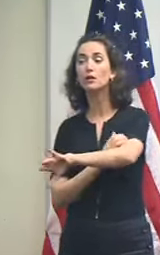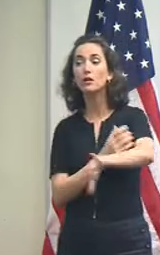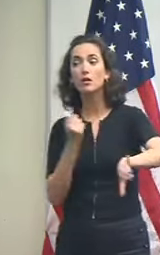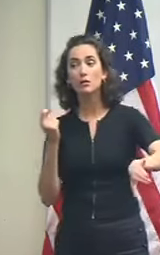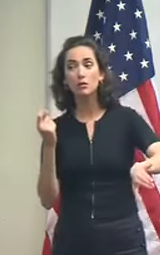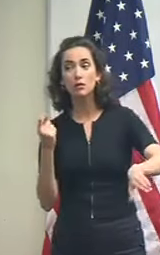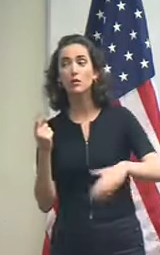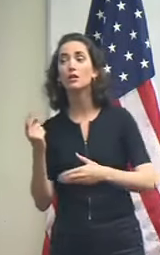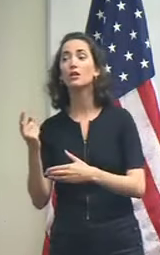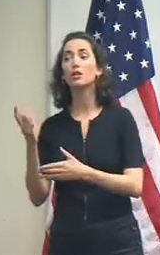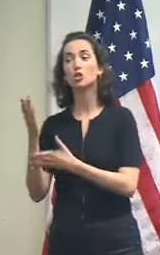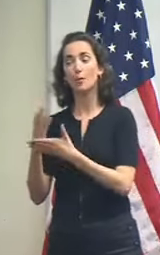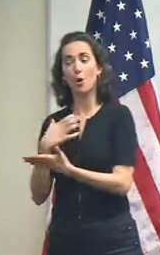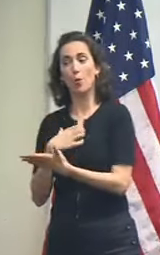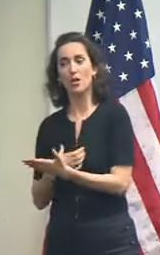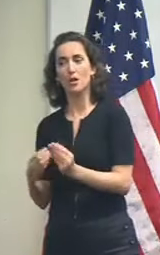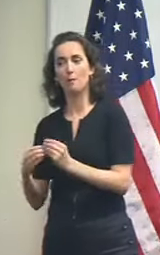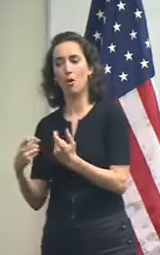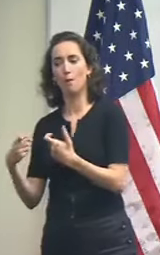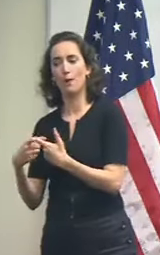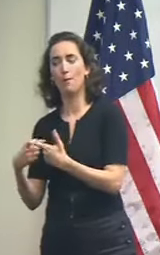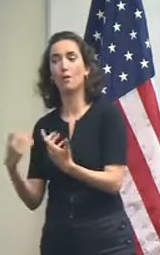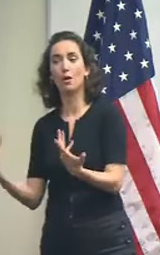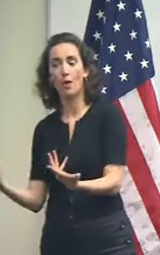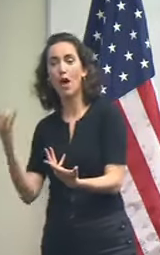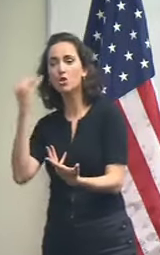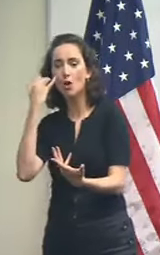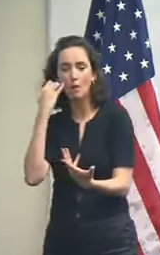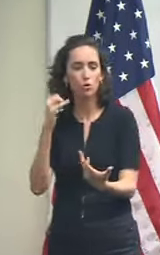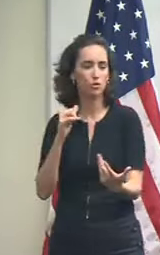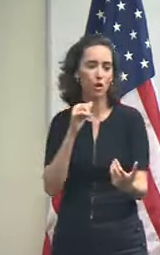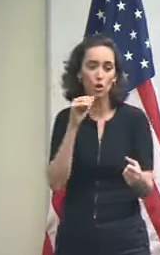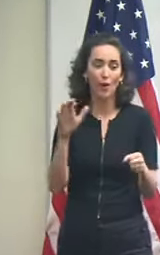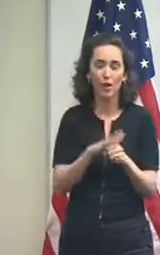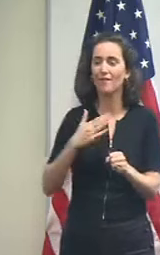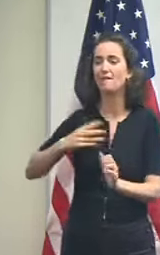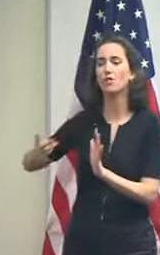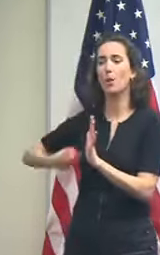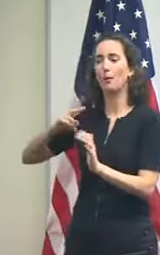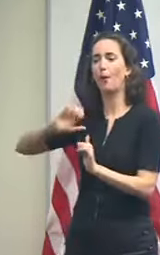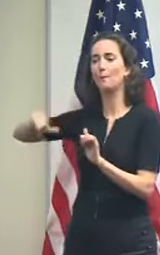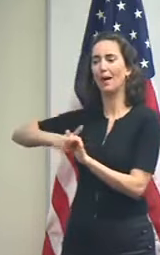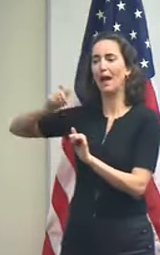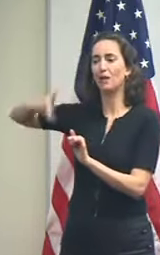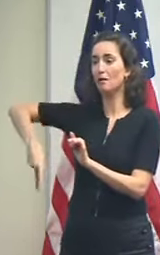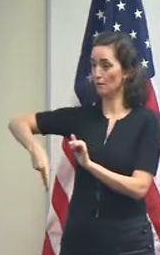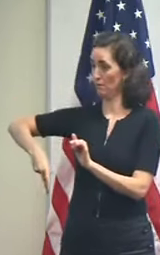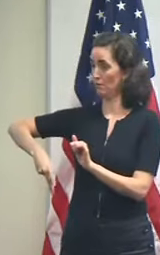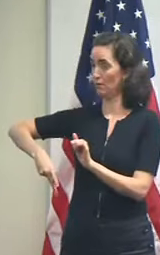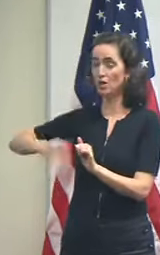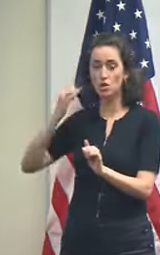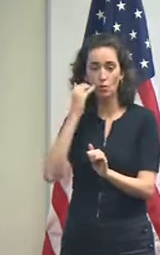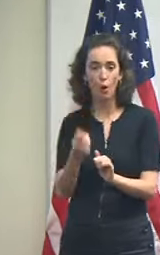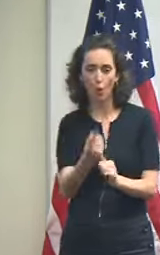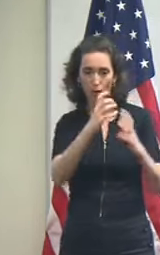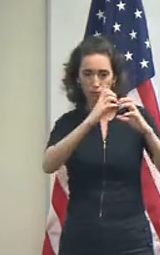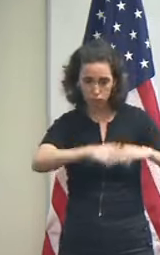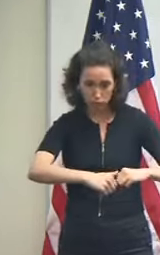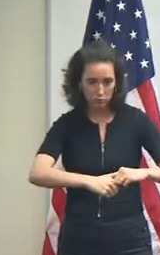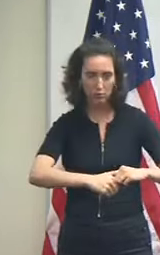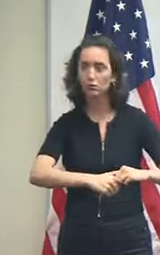capacity that we would like it is to provide a redundant source of power should one of the turbines go down.